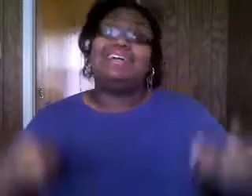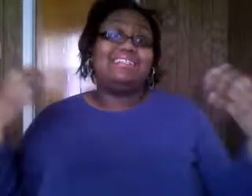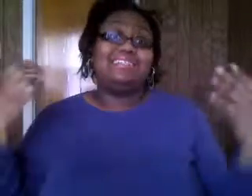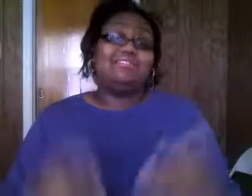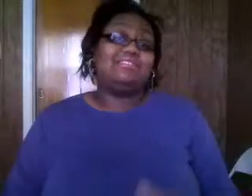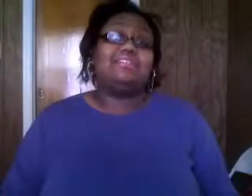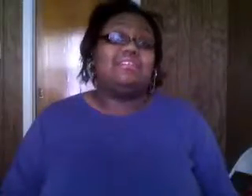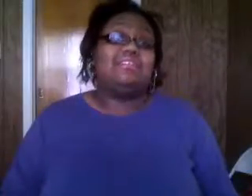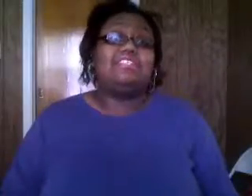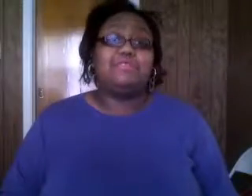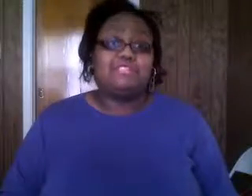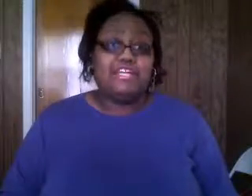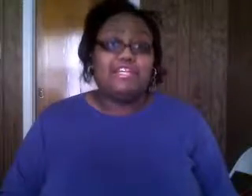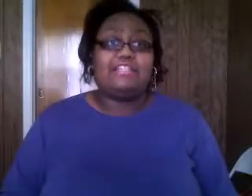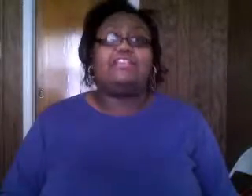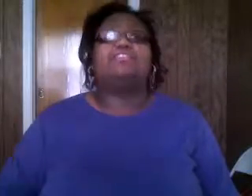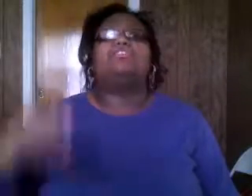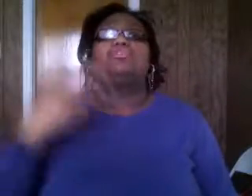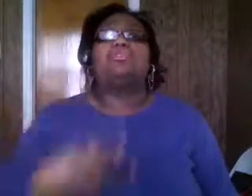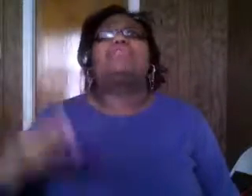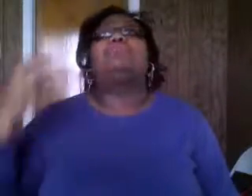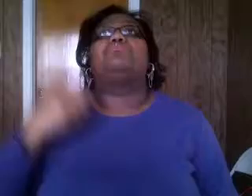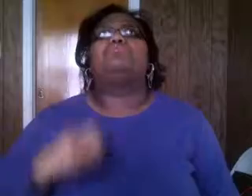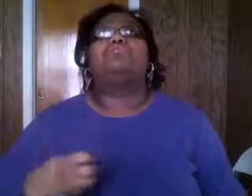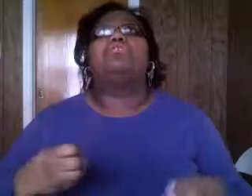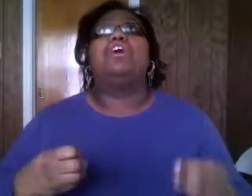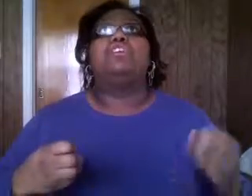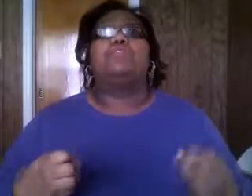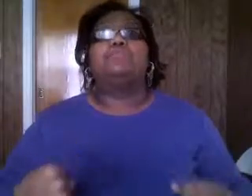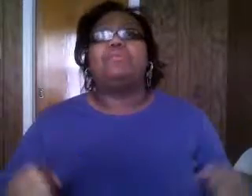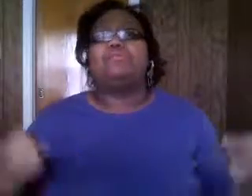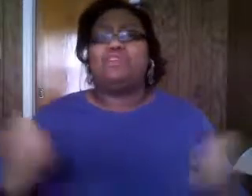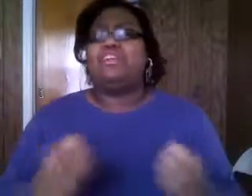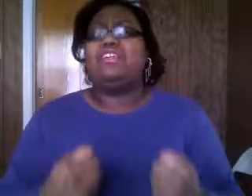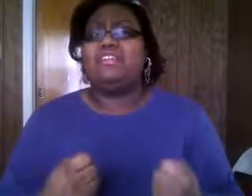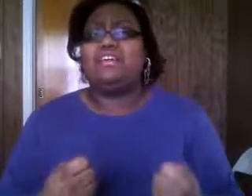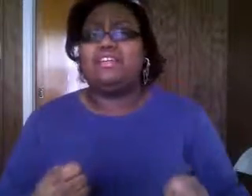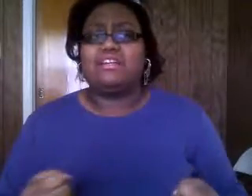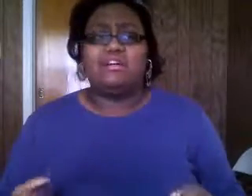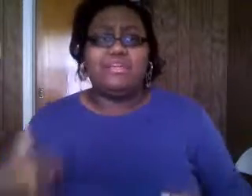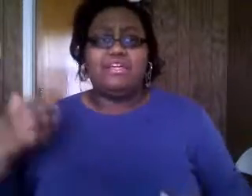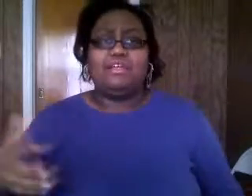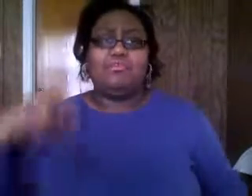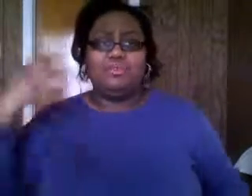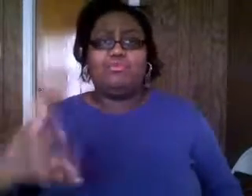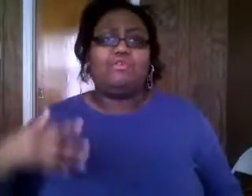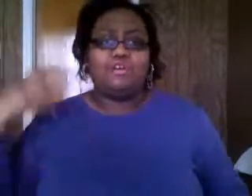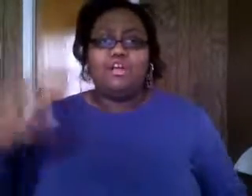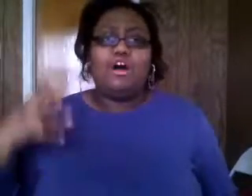seriously it needs to be a change i think us as a church have to definitely maybe spearheaded and and come in and be more of a